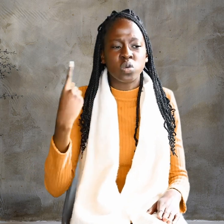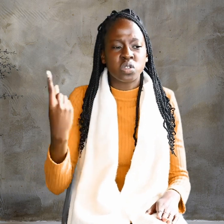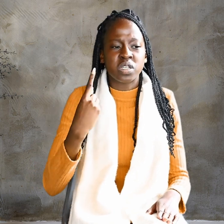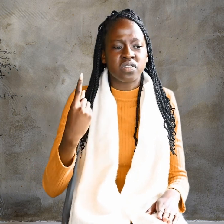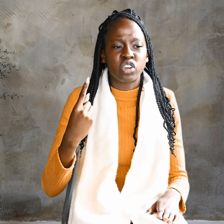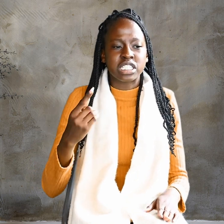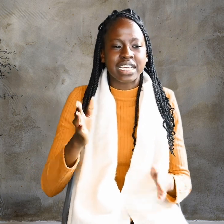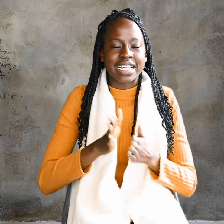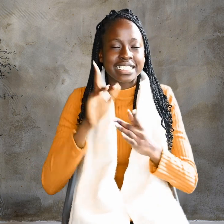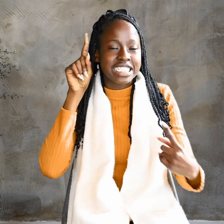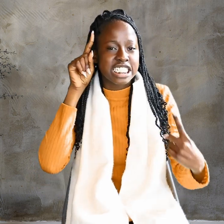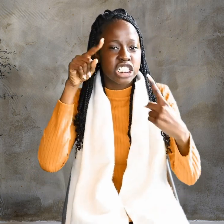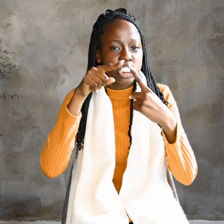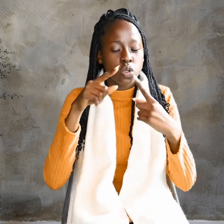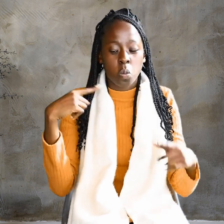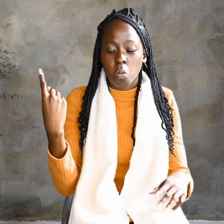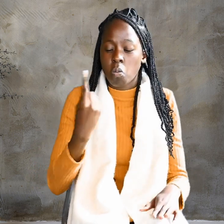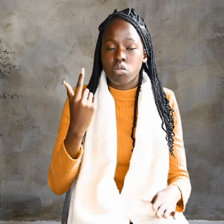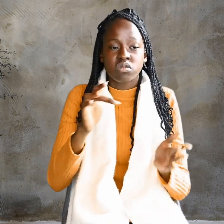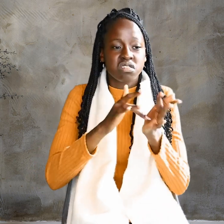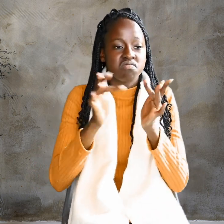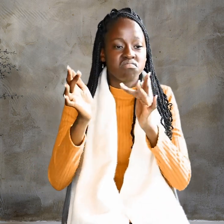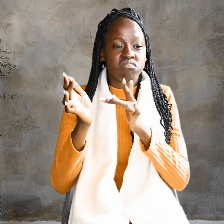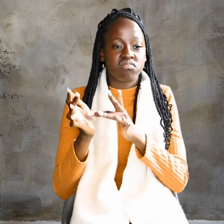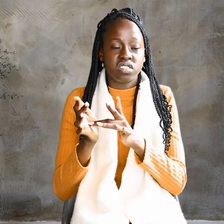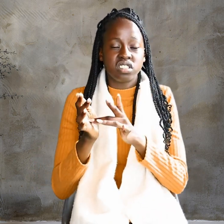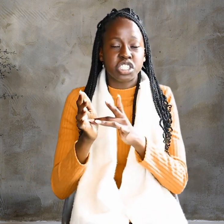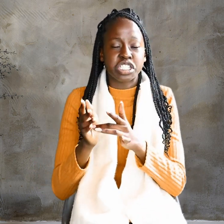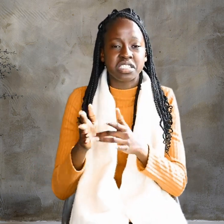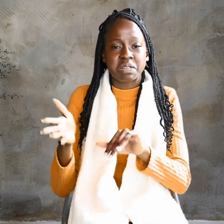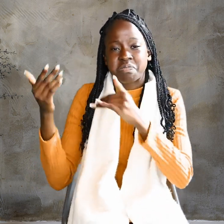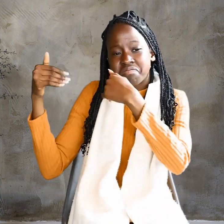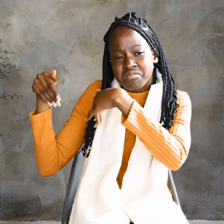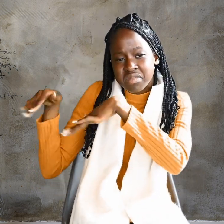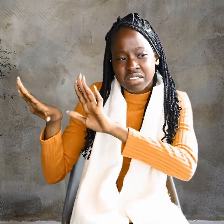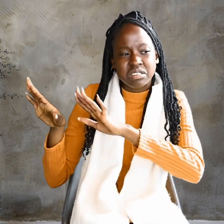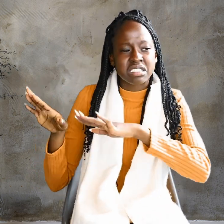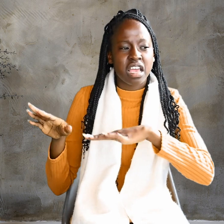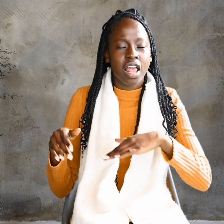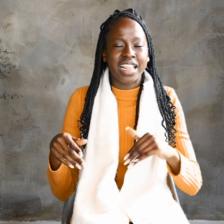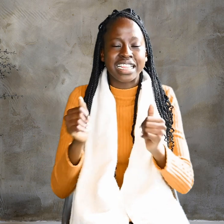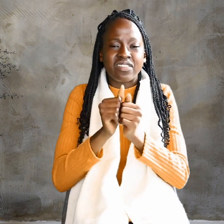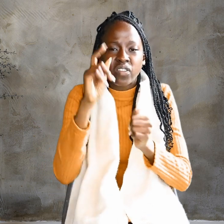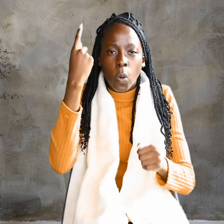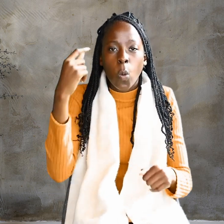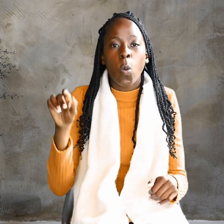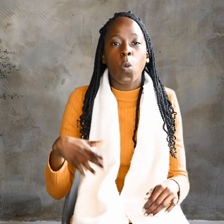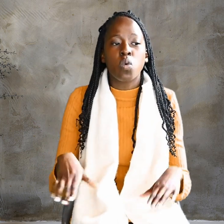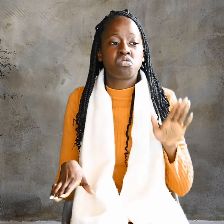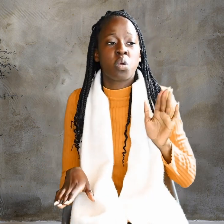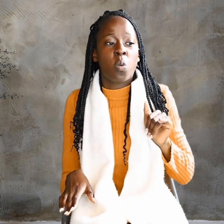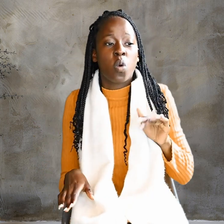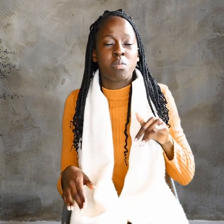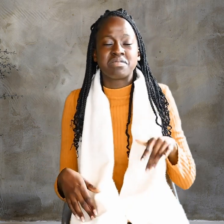The older ones first, until only Jesus was left with the woman,